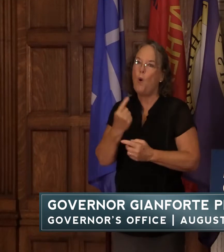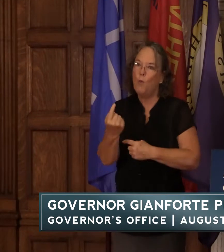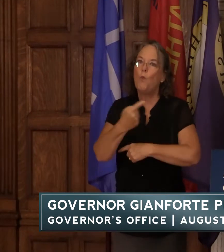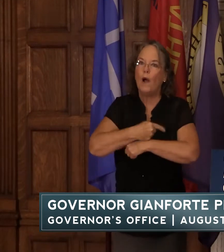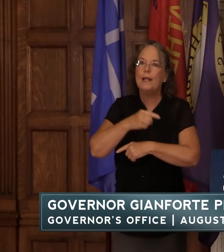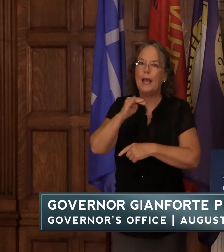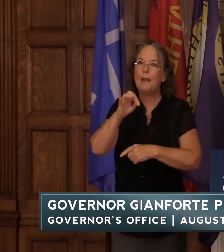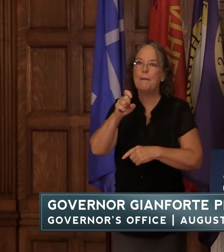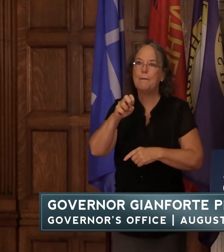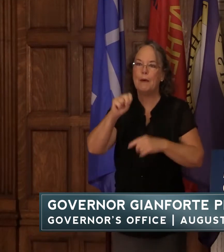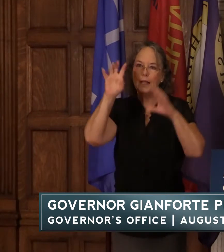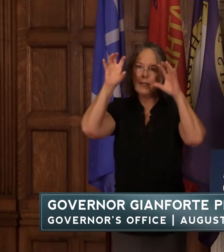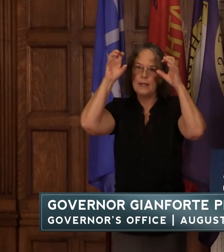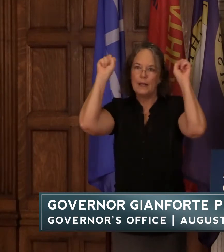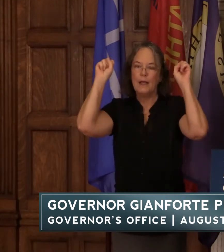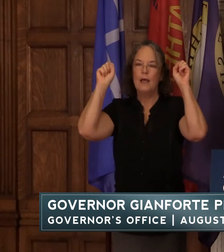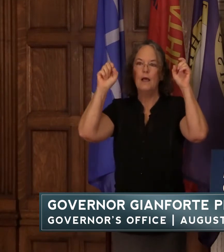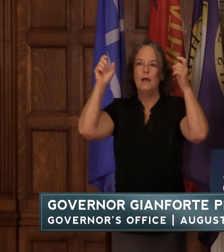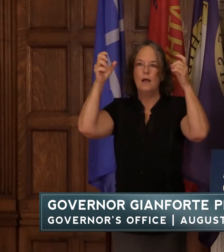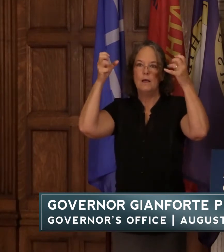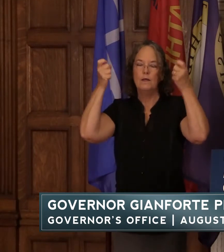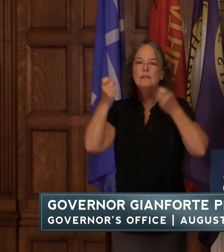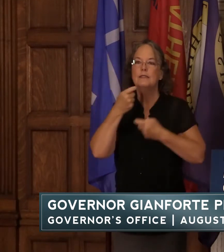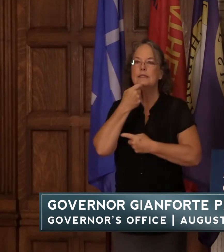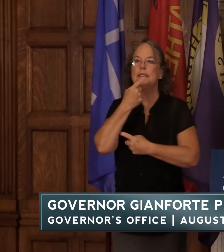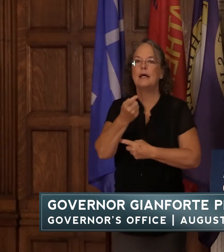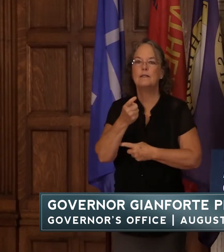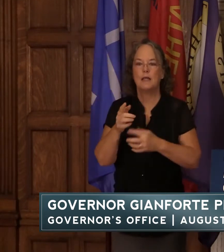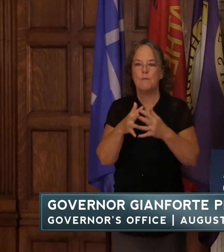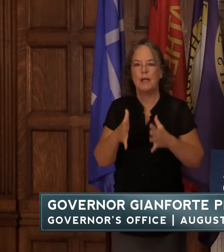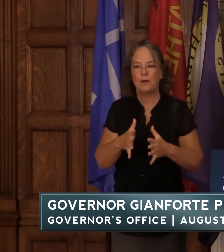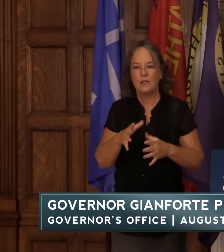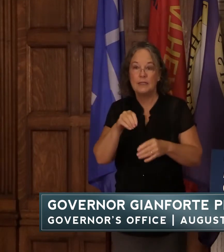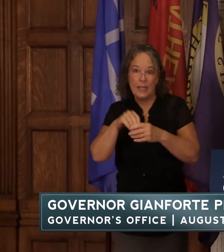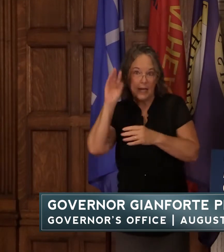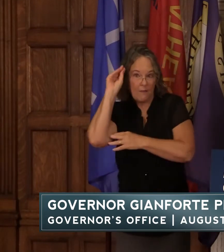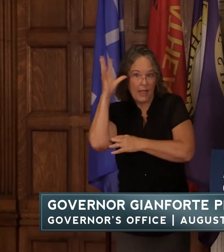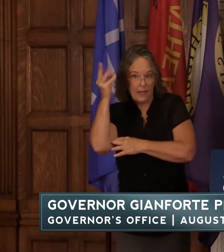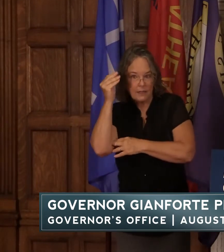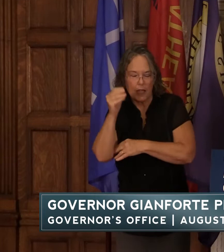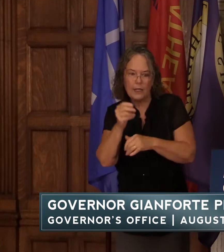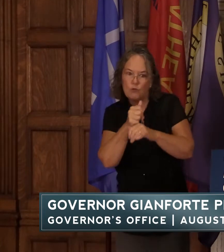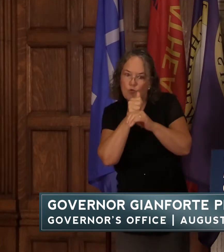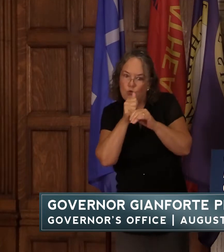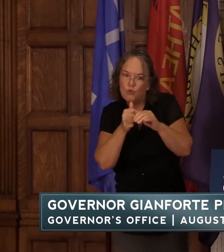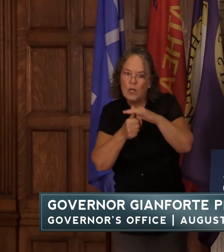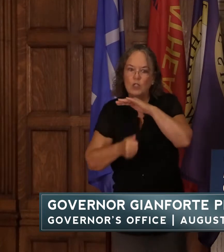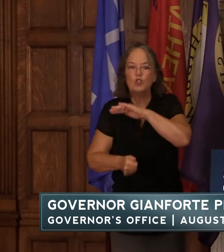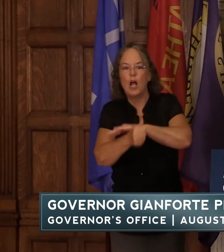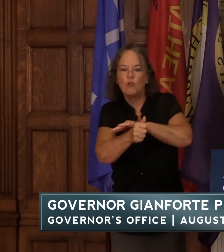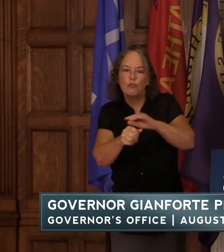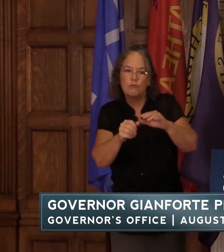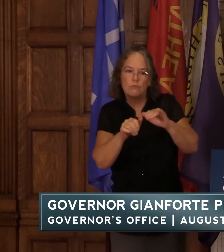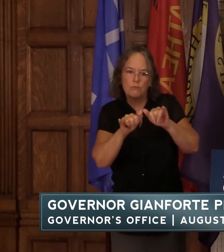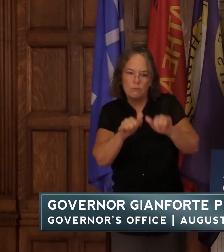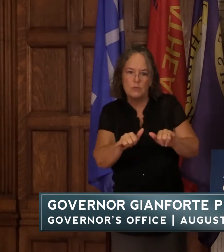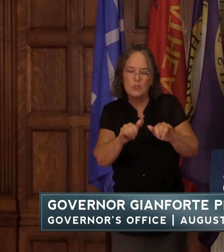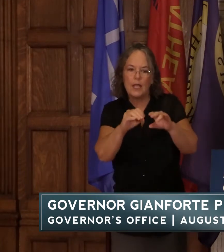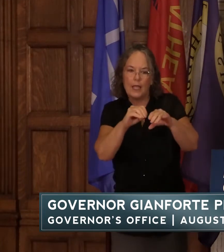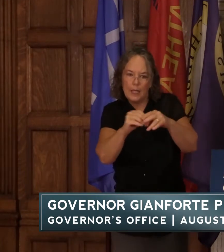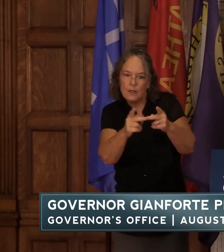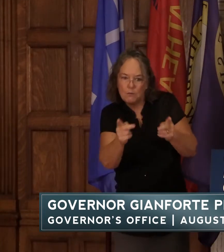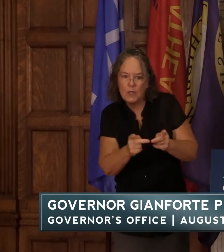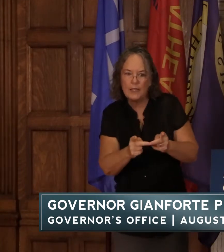the biden administration tells americans in afghanistan to shelter in place because the administration can't